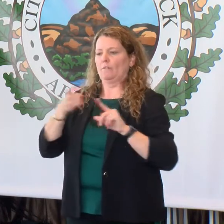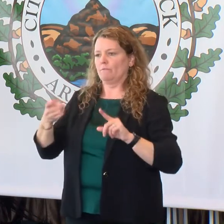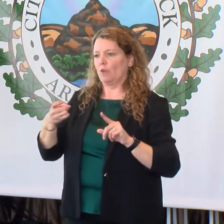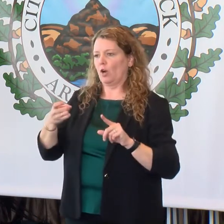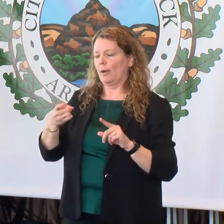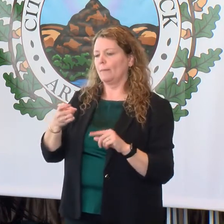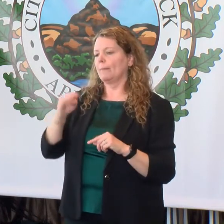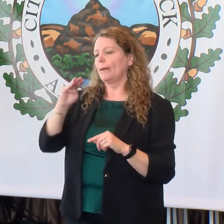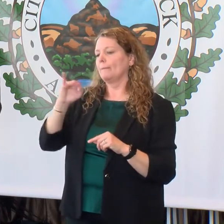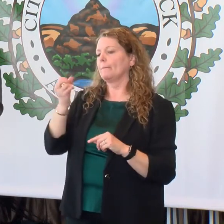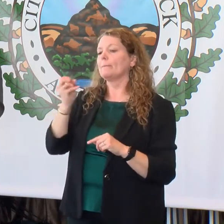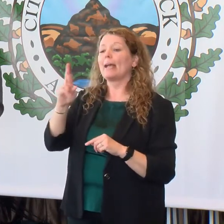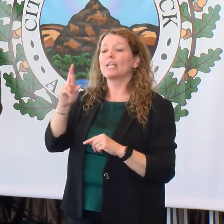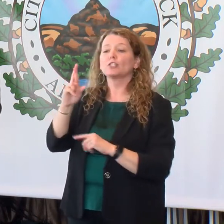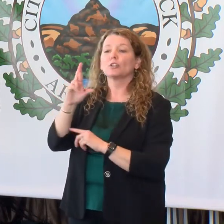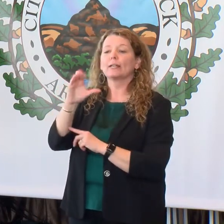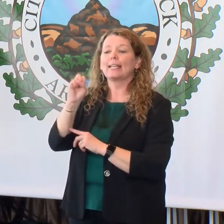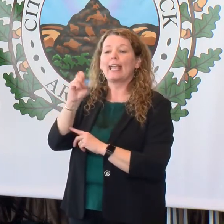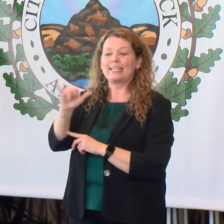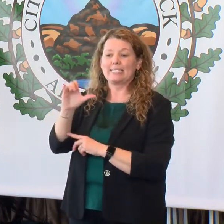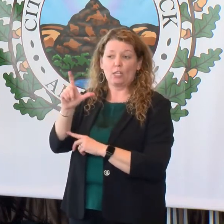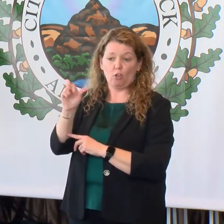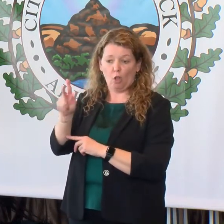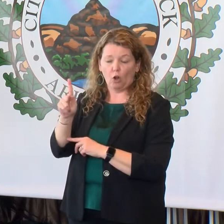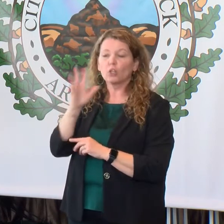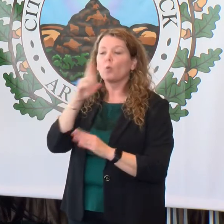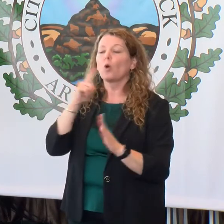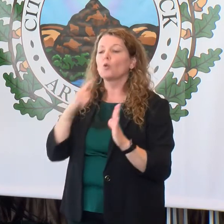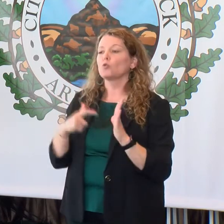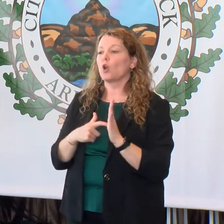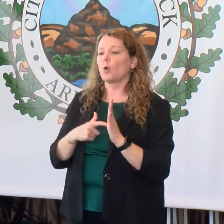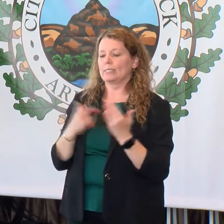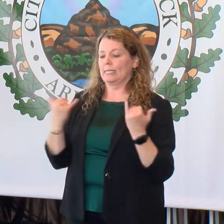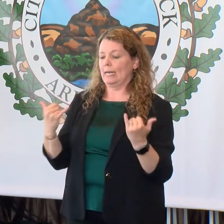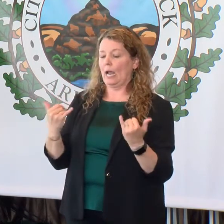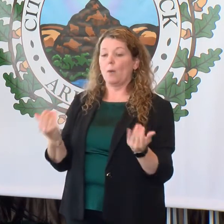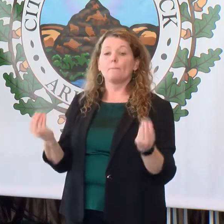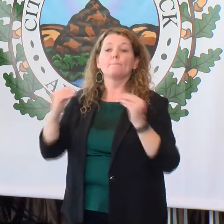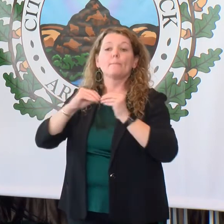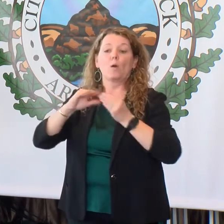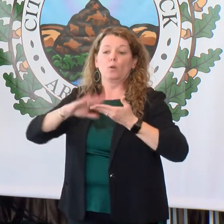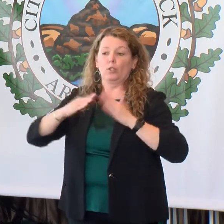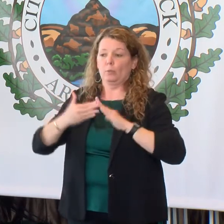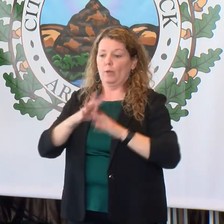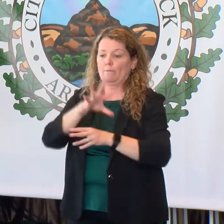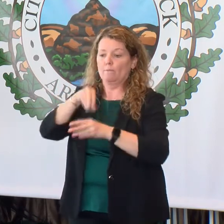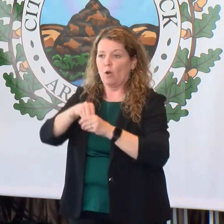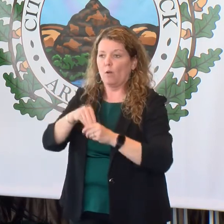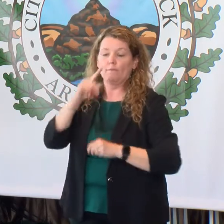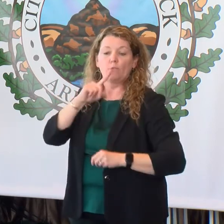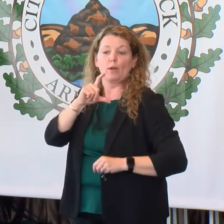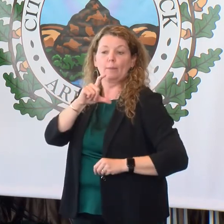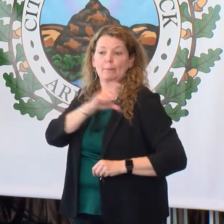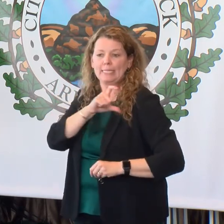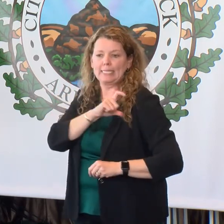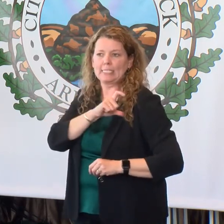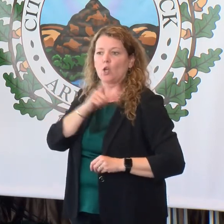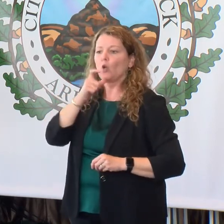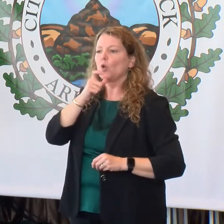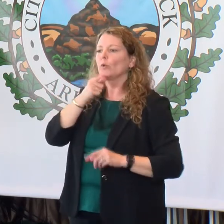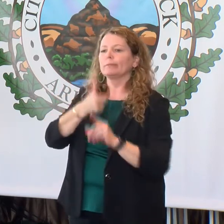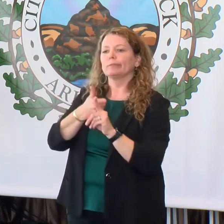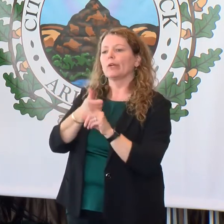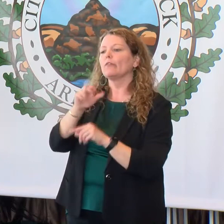Casey Clark. And so what you can see is more of our community resource officers in the neighborhoods,